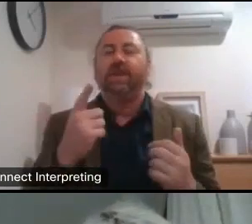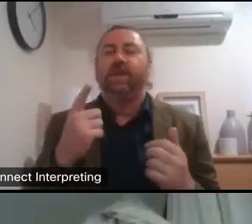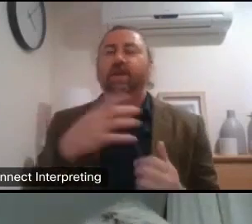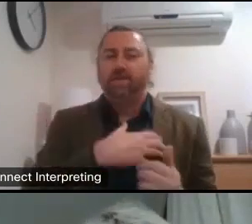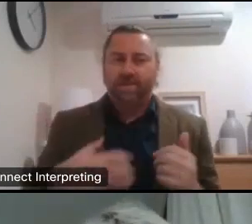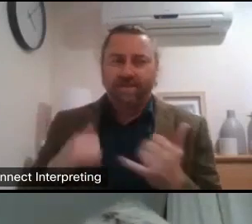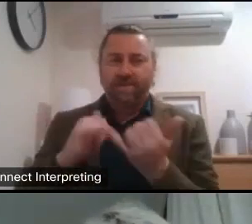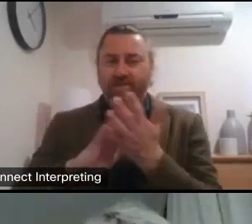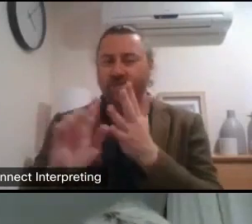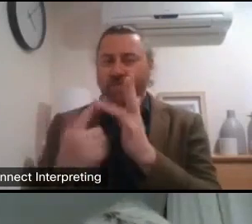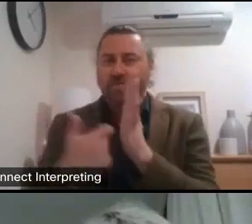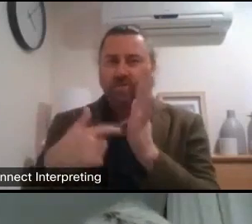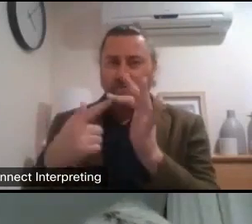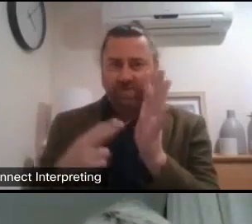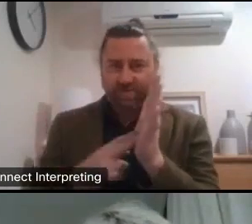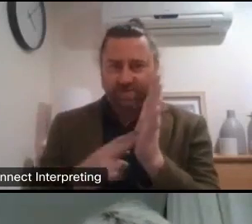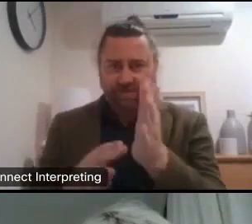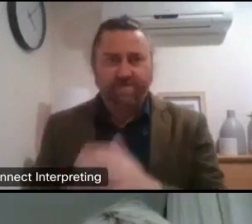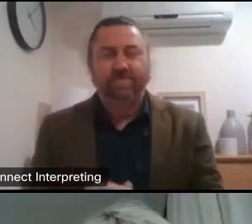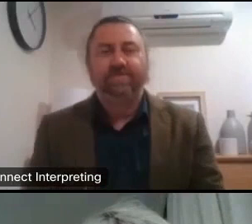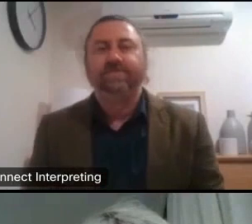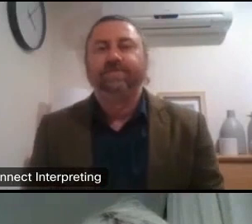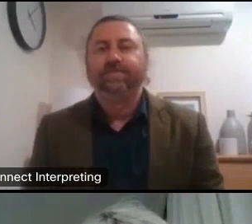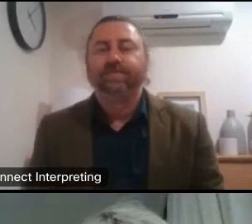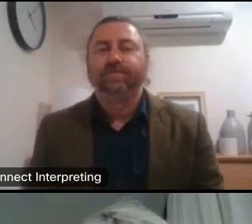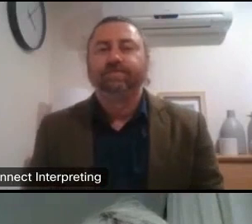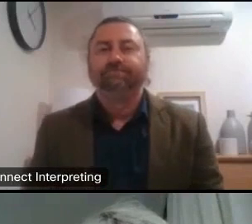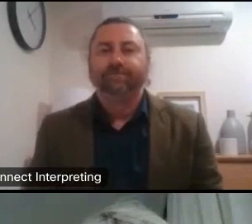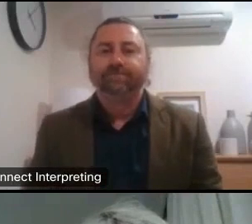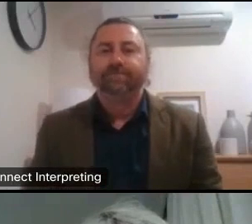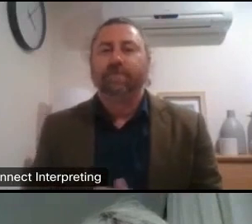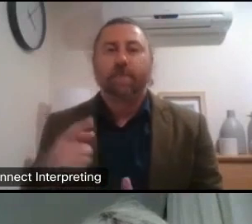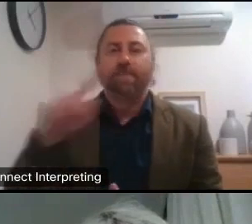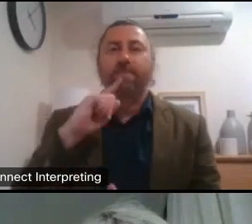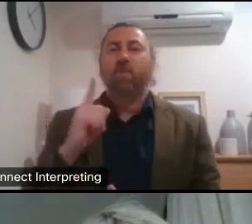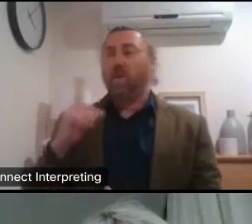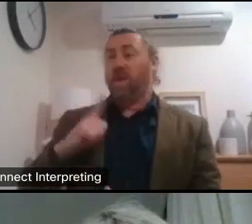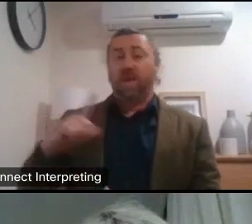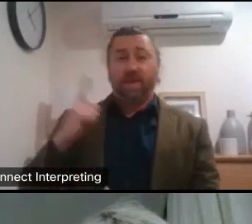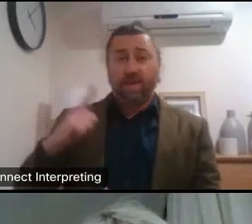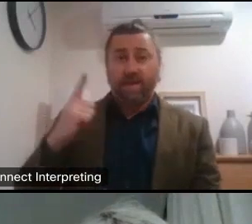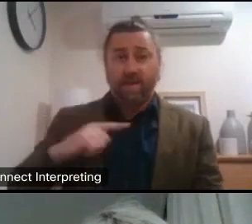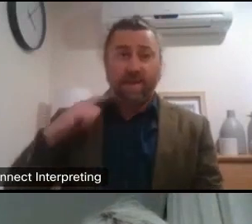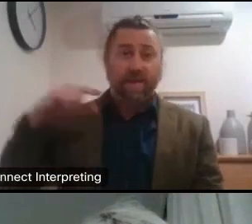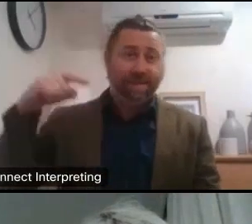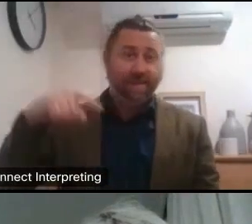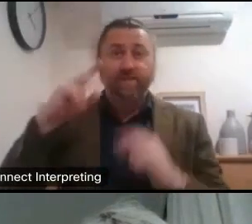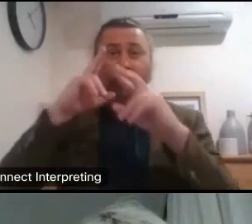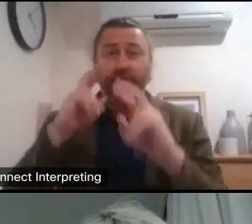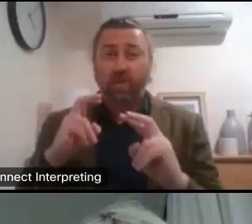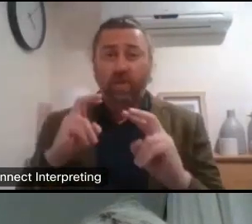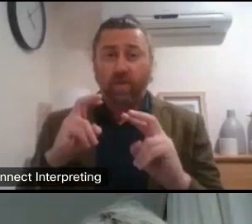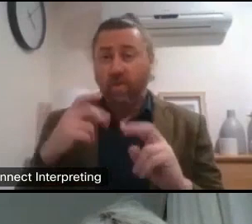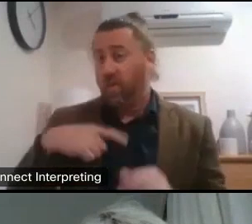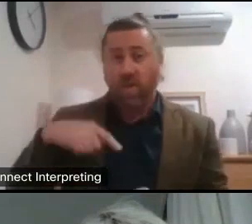um what what can you say to people about like why is this review different than